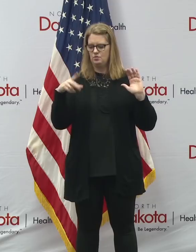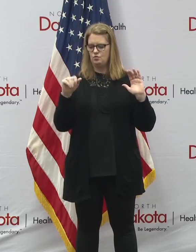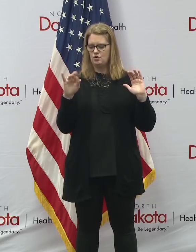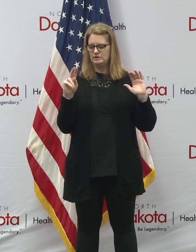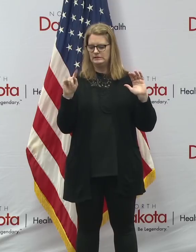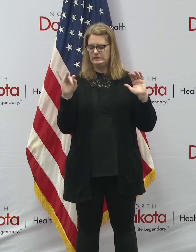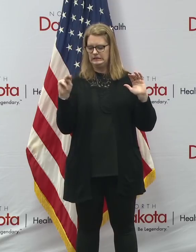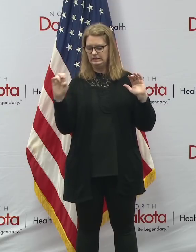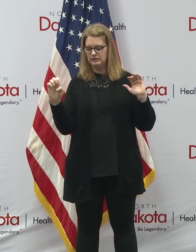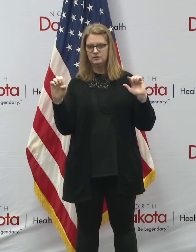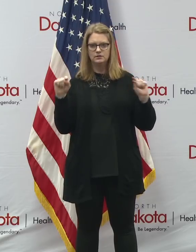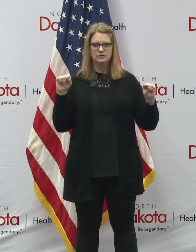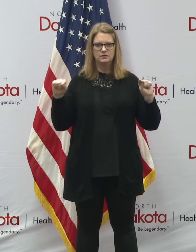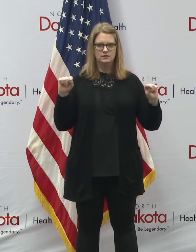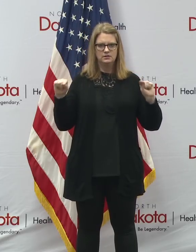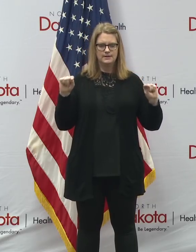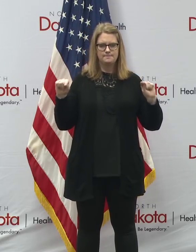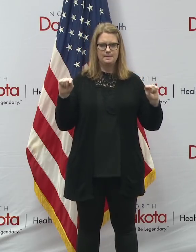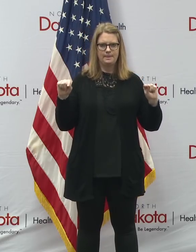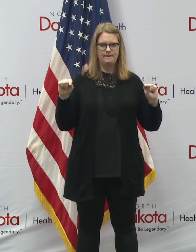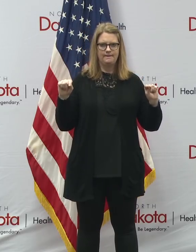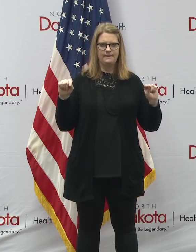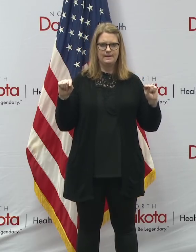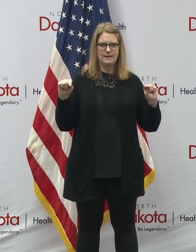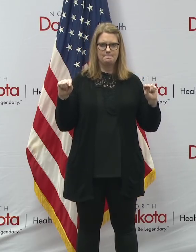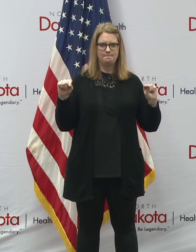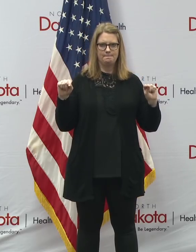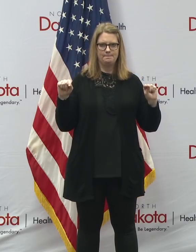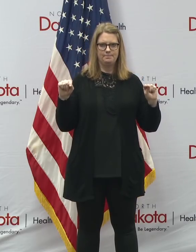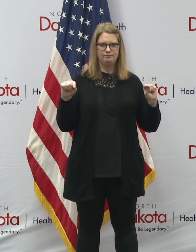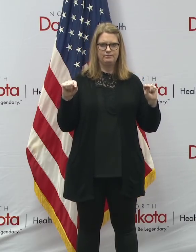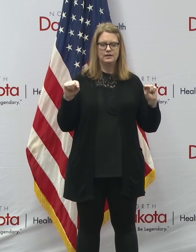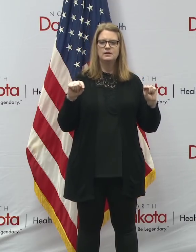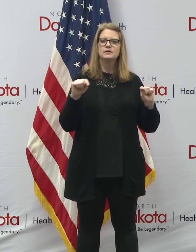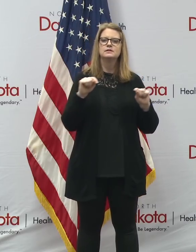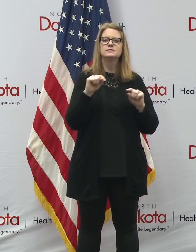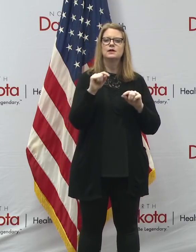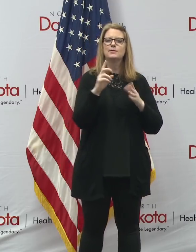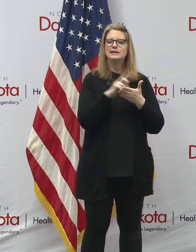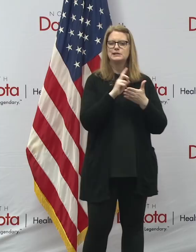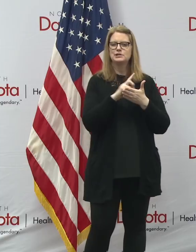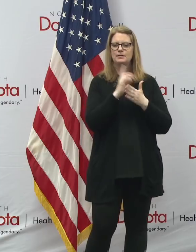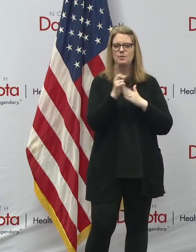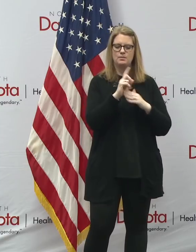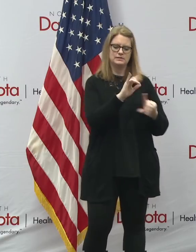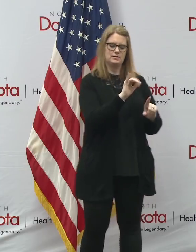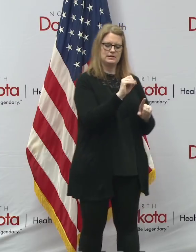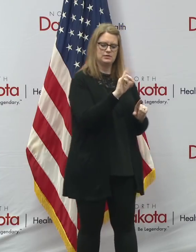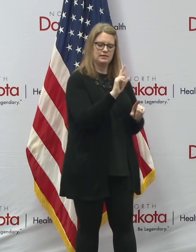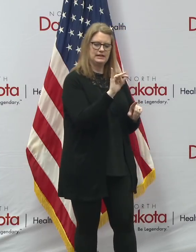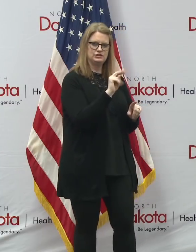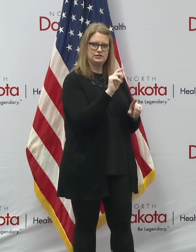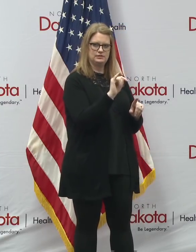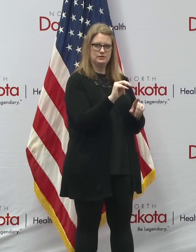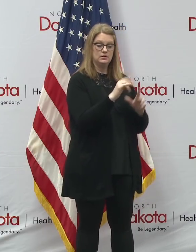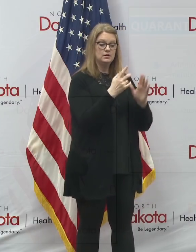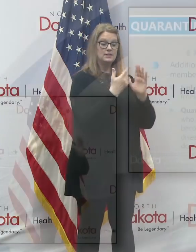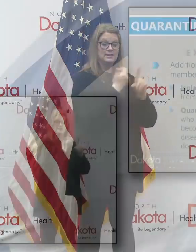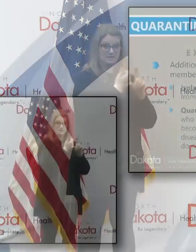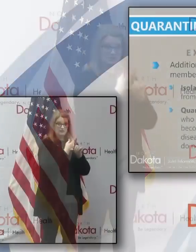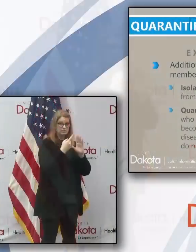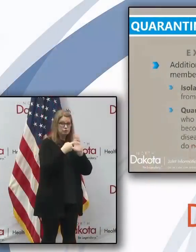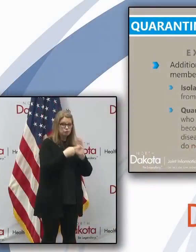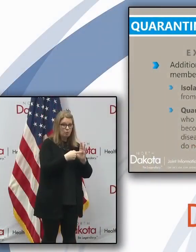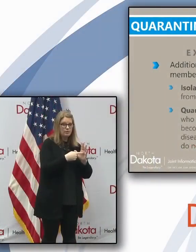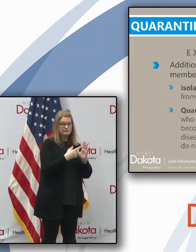what do you call, this is called Webster's Dictionary Moment. Isolation. When a person is showing symptoms